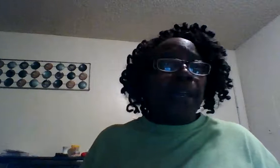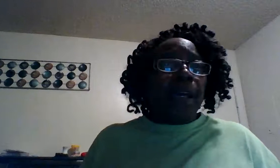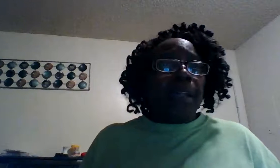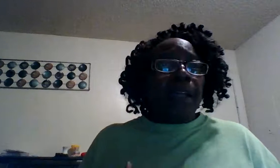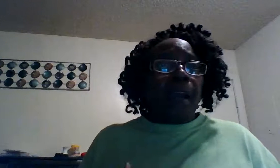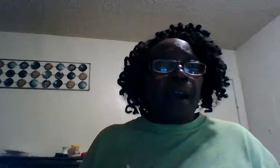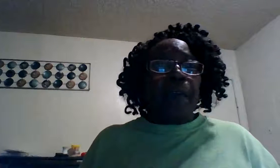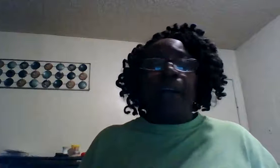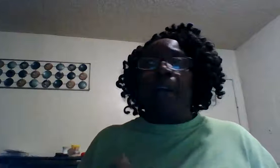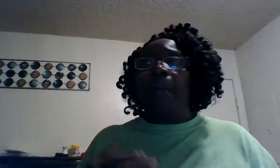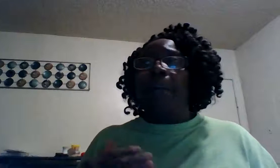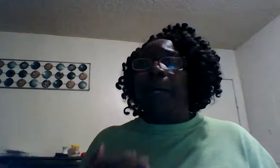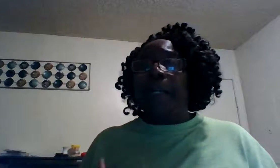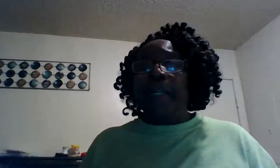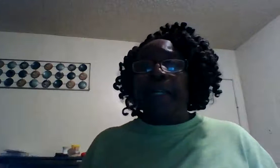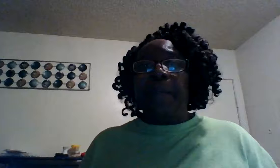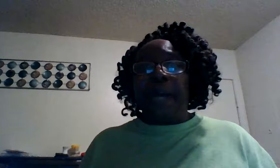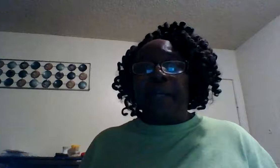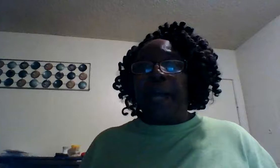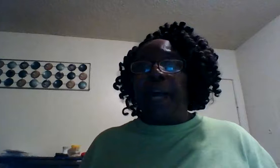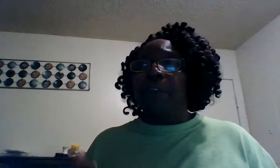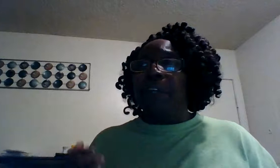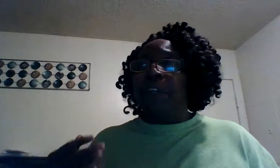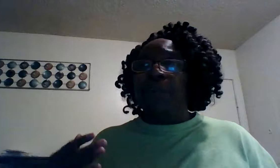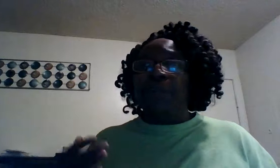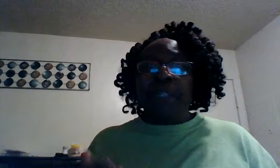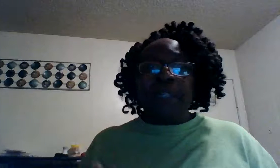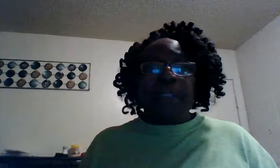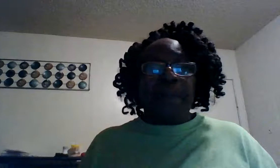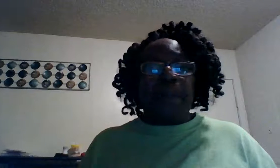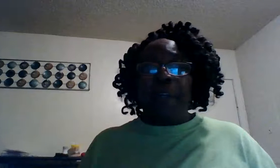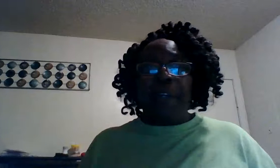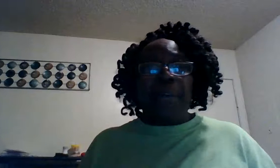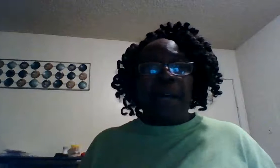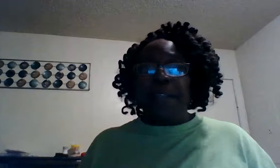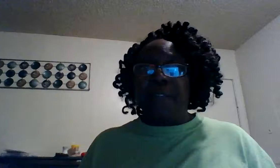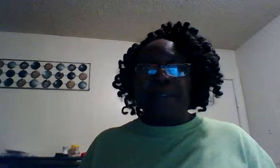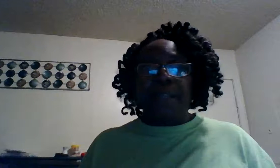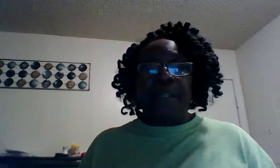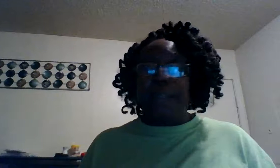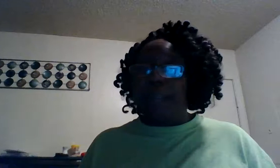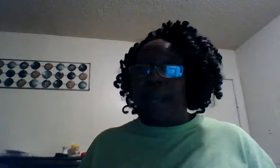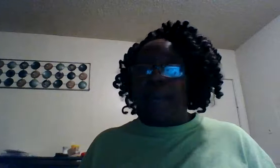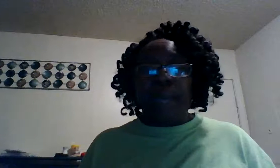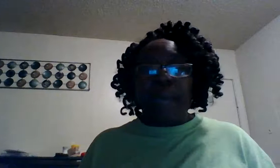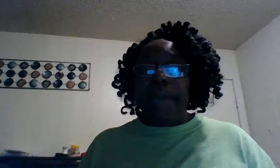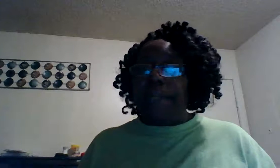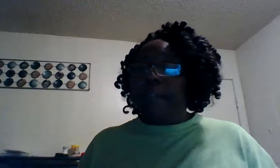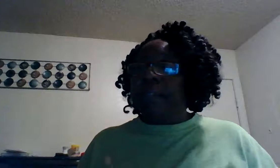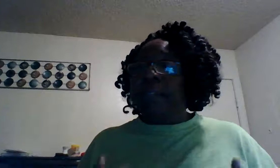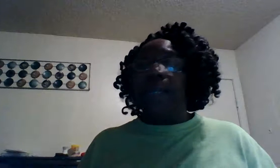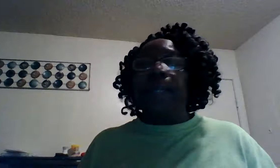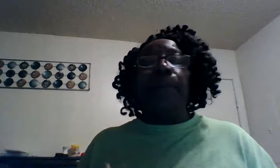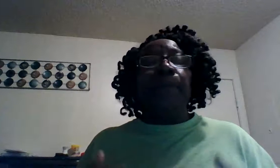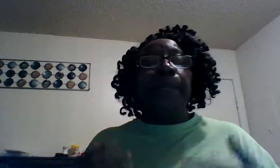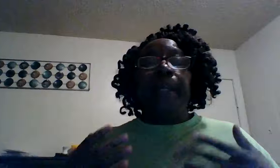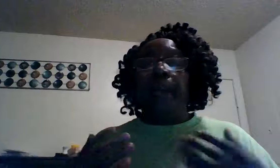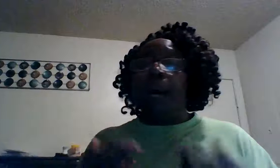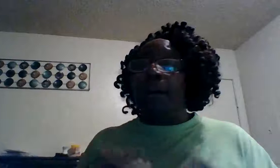hurt by anybody how you've been disappointed by certain things in our life still we can call